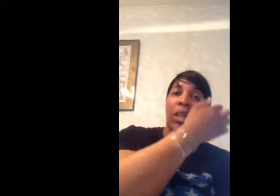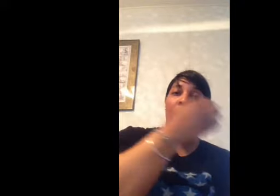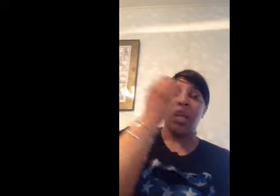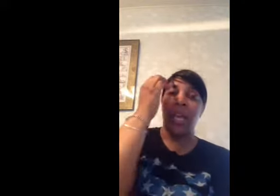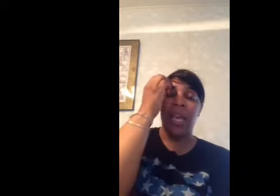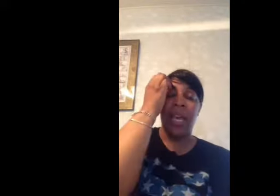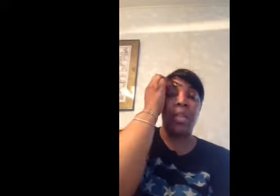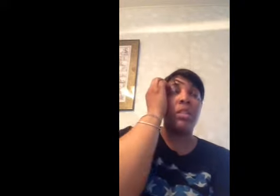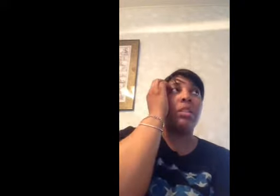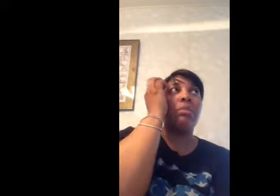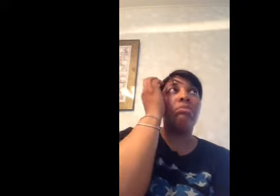and